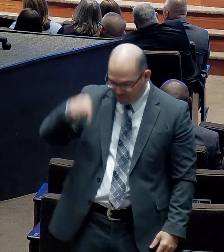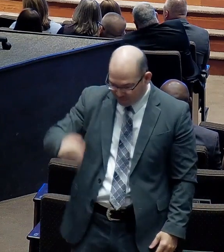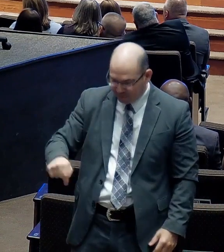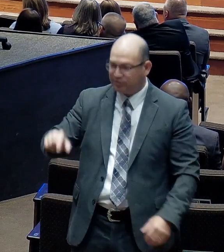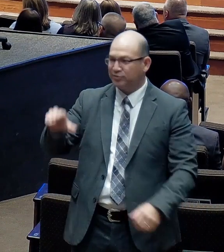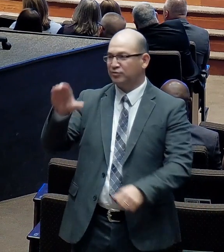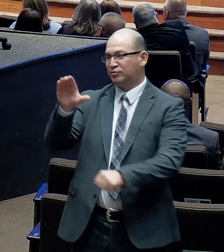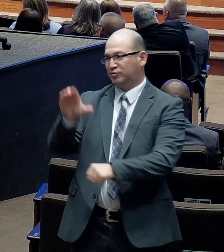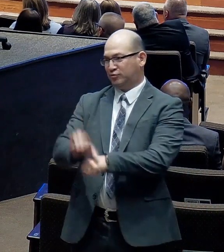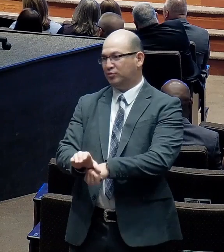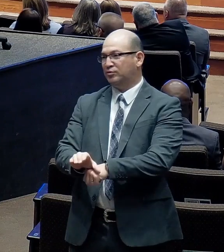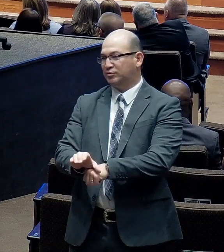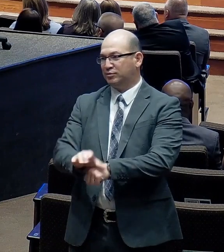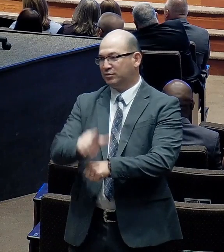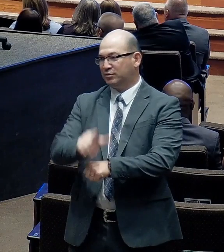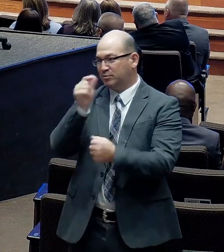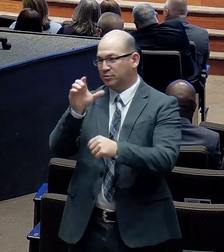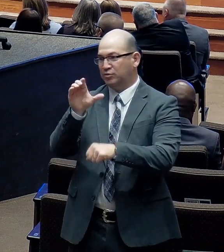Lancaster. Baptist. Church.